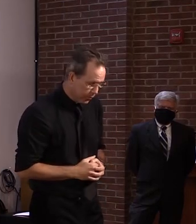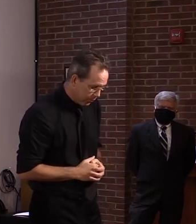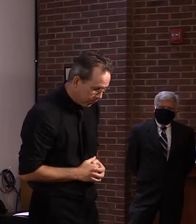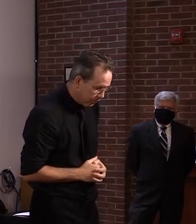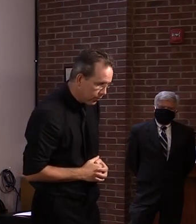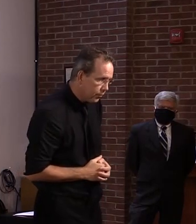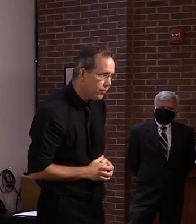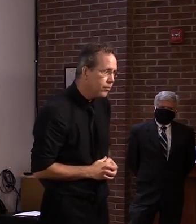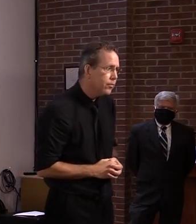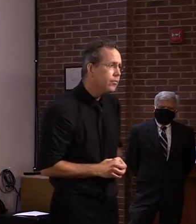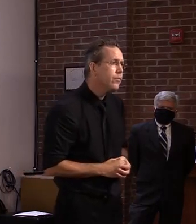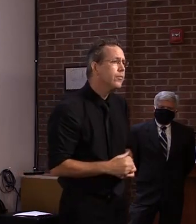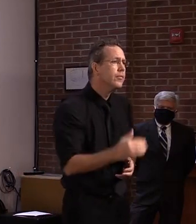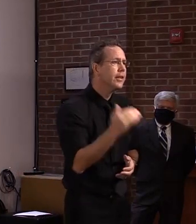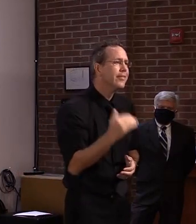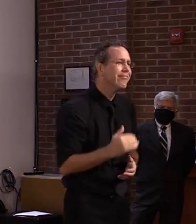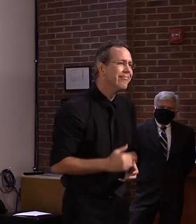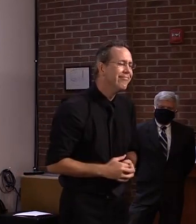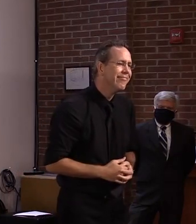Wilson Ring, the AP.